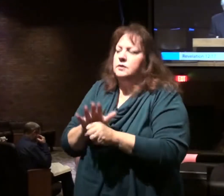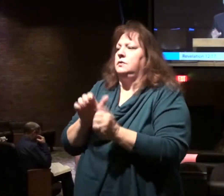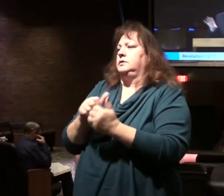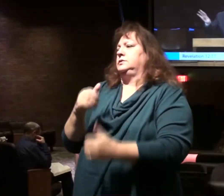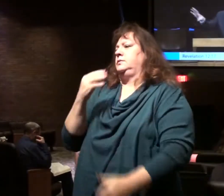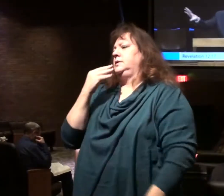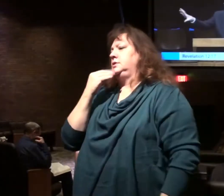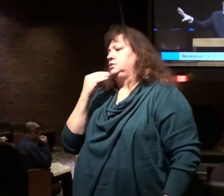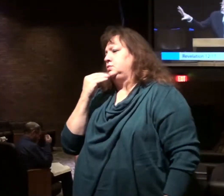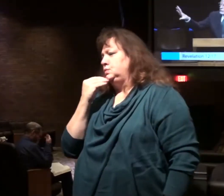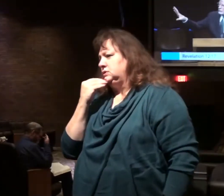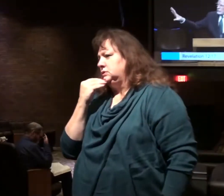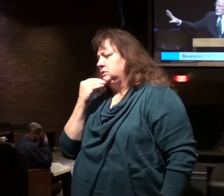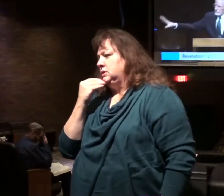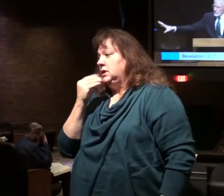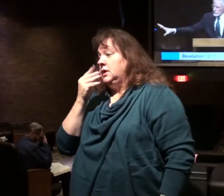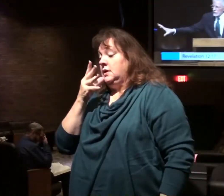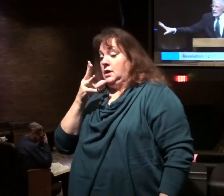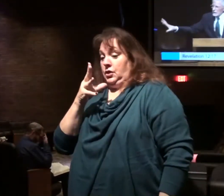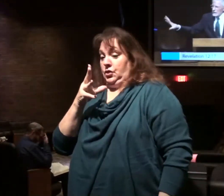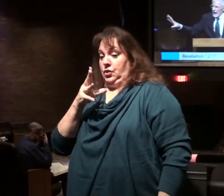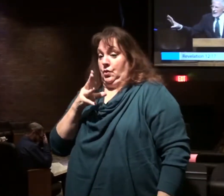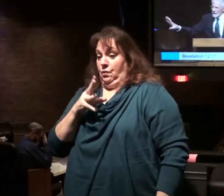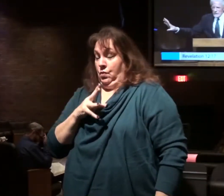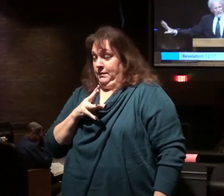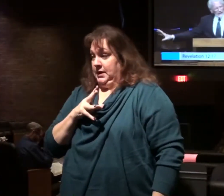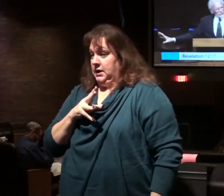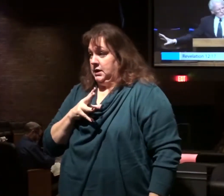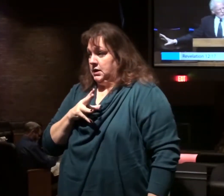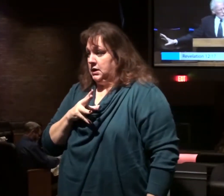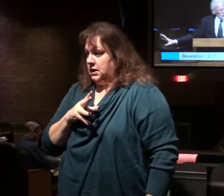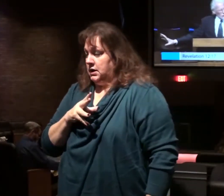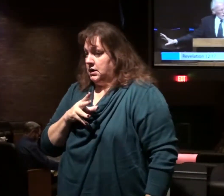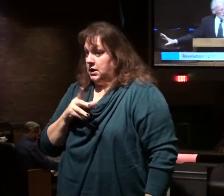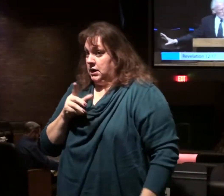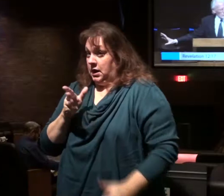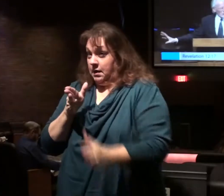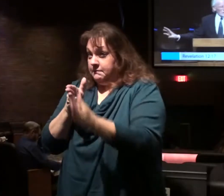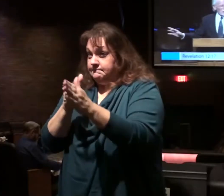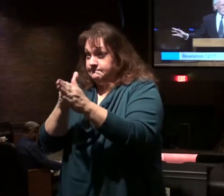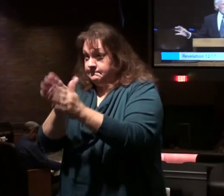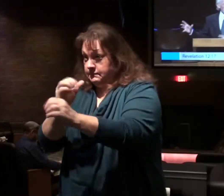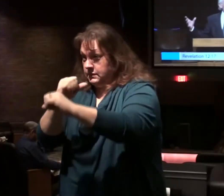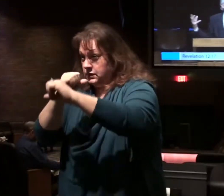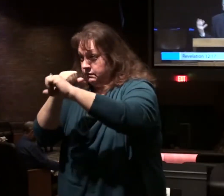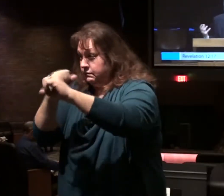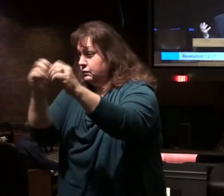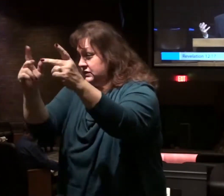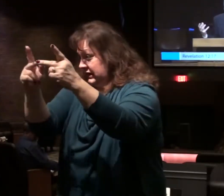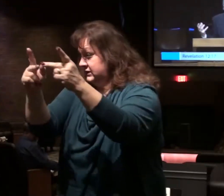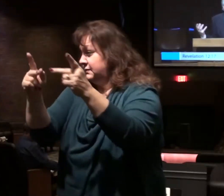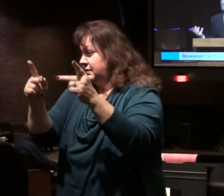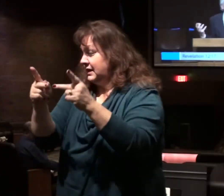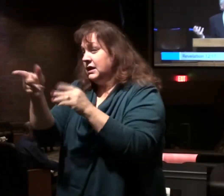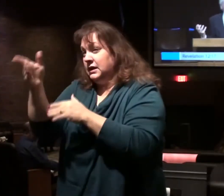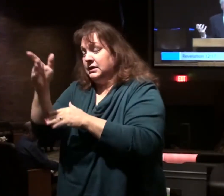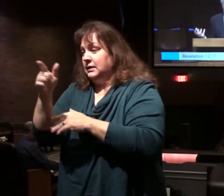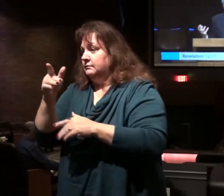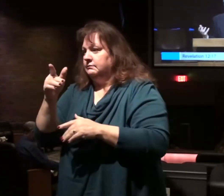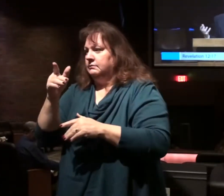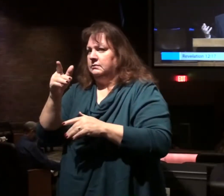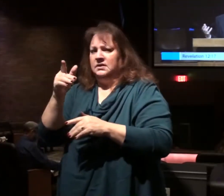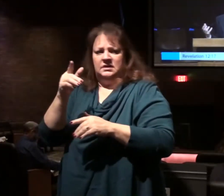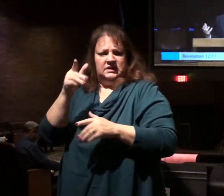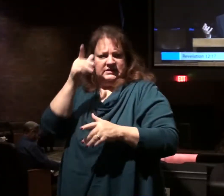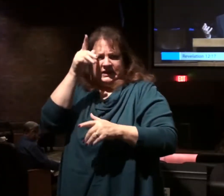And the woman portion of Israel that has found security in the place that it prepared. The devil can't